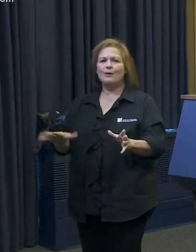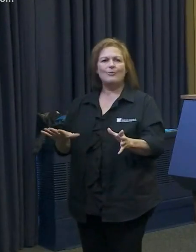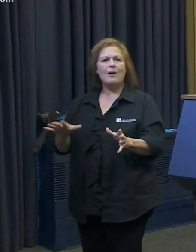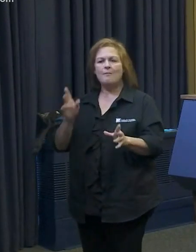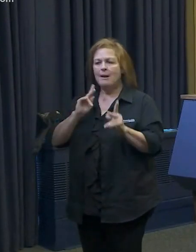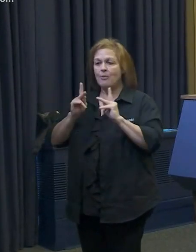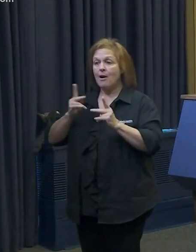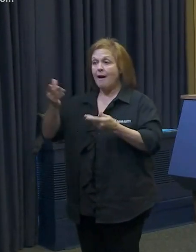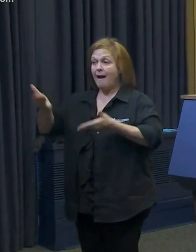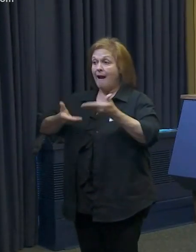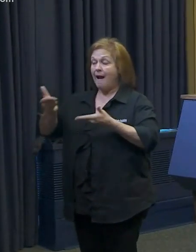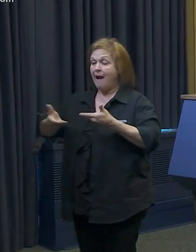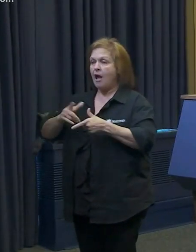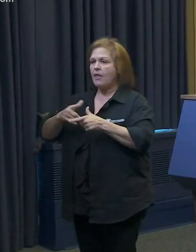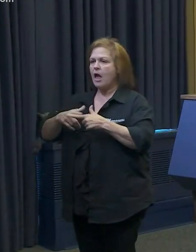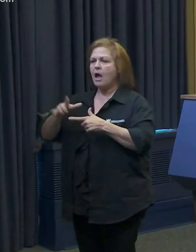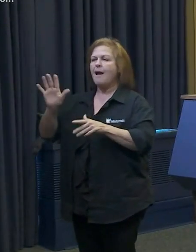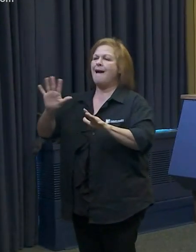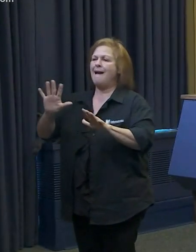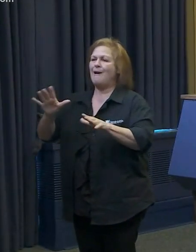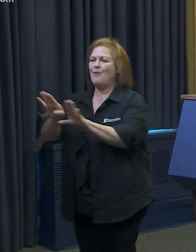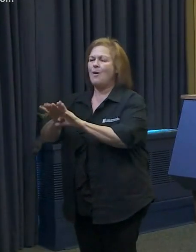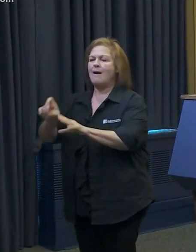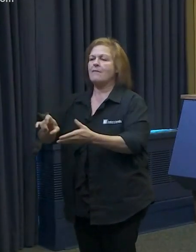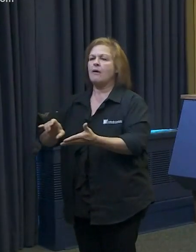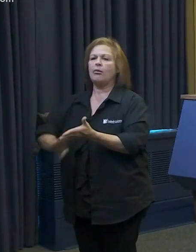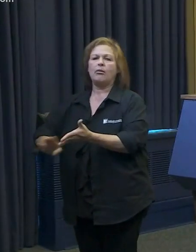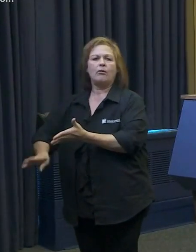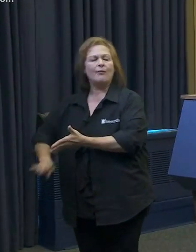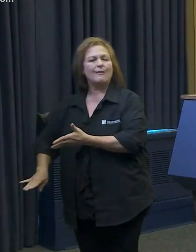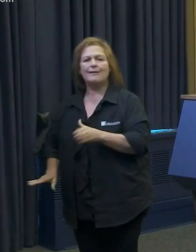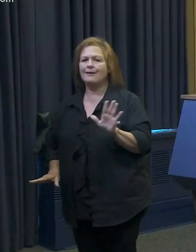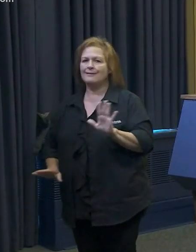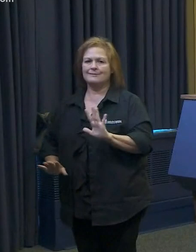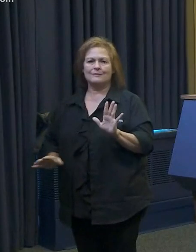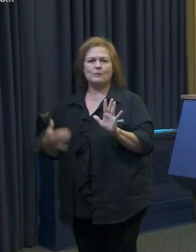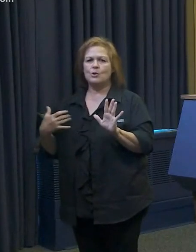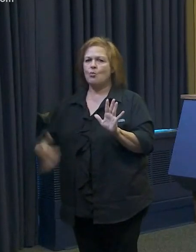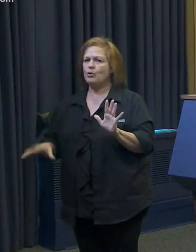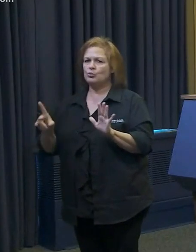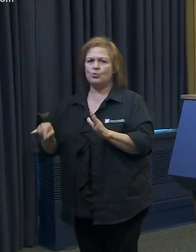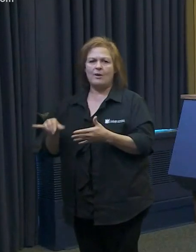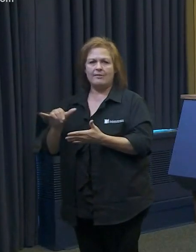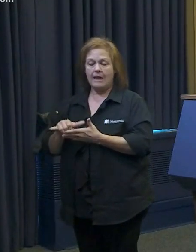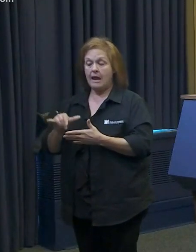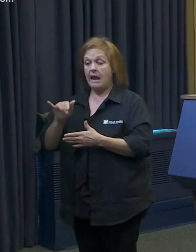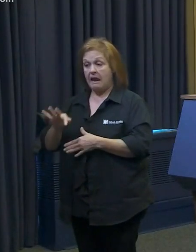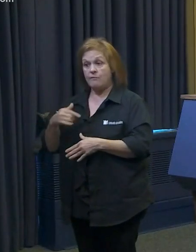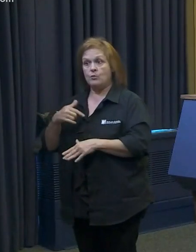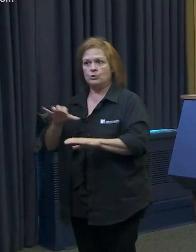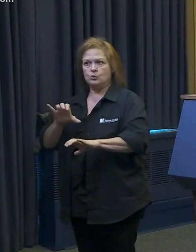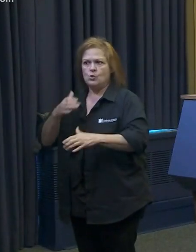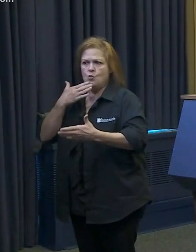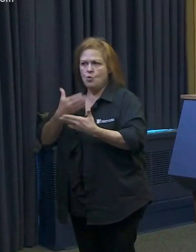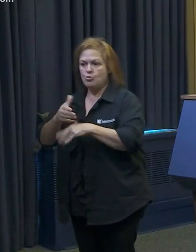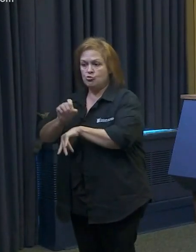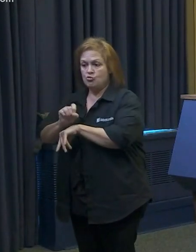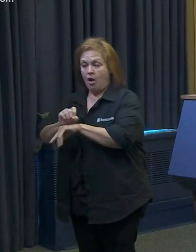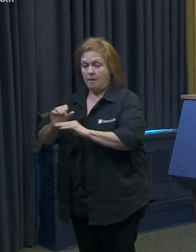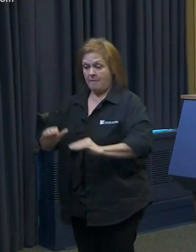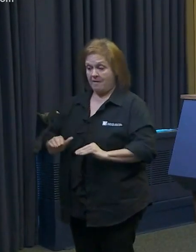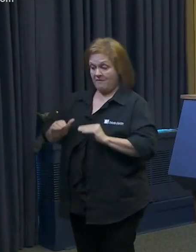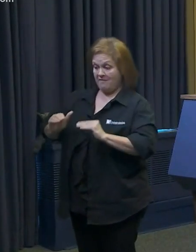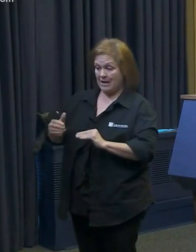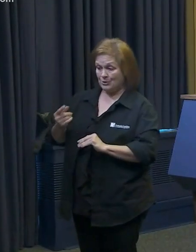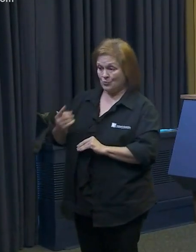director says that the burden of tracing who an infected person had been in contact with all falls